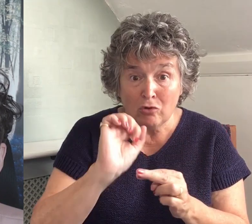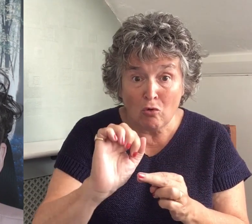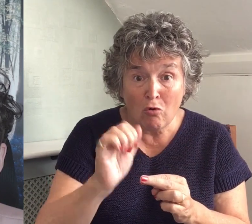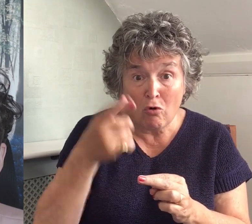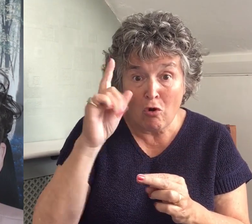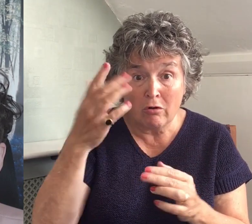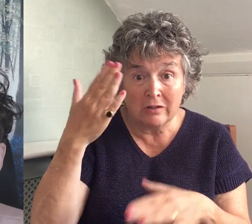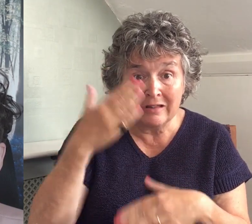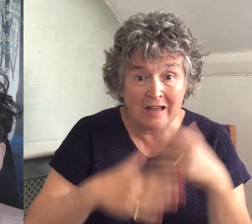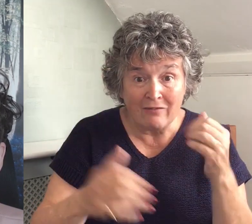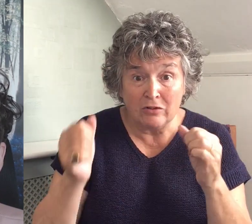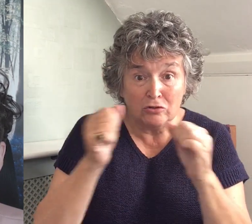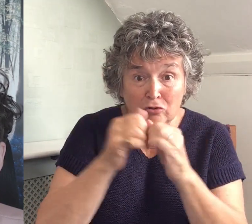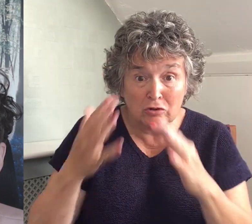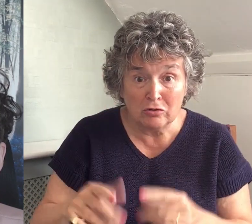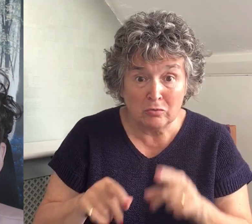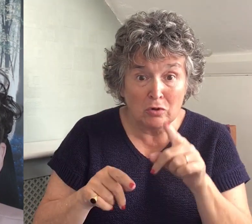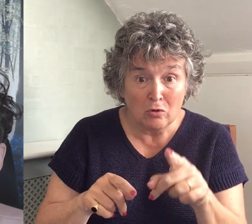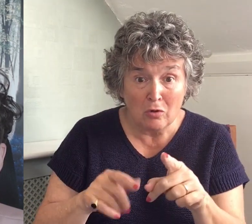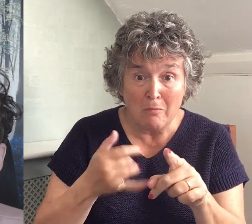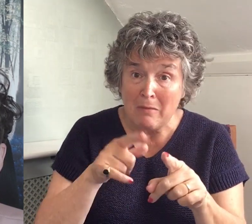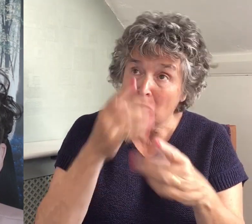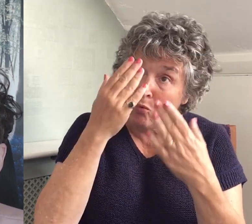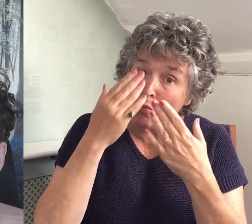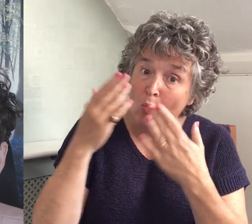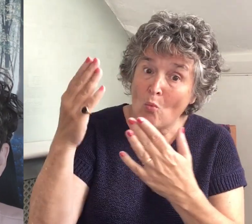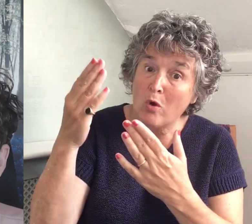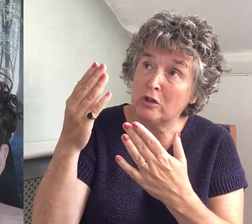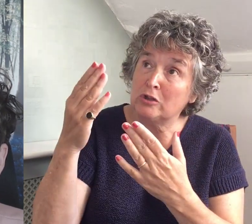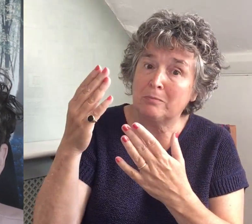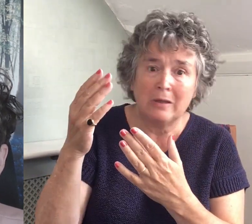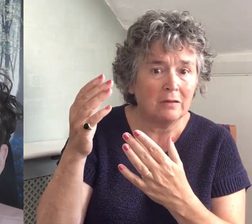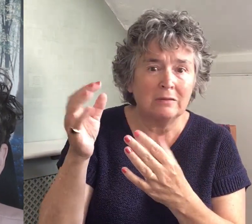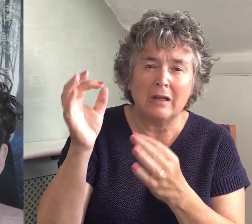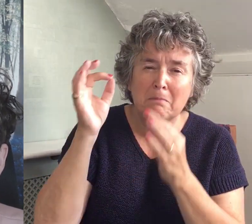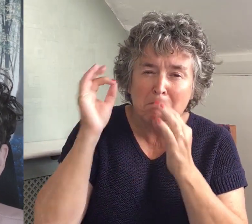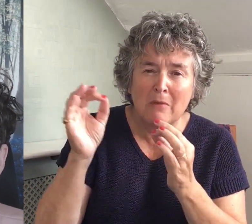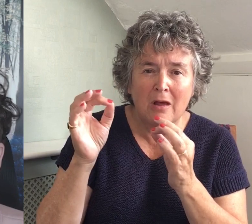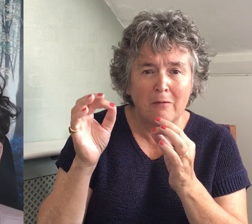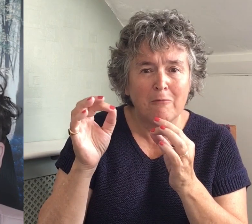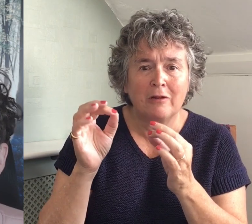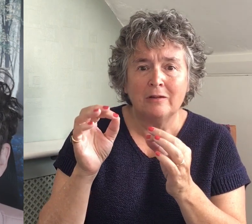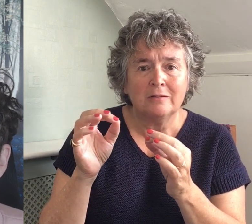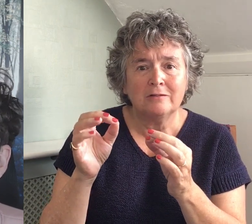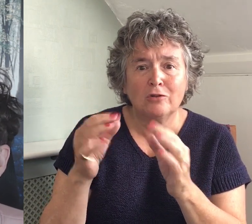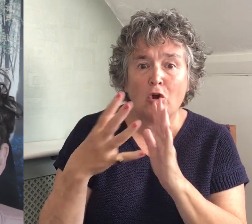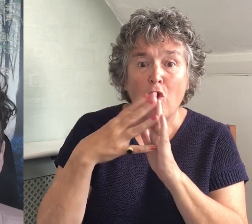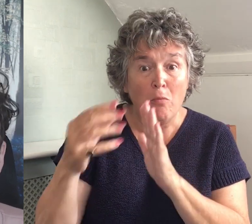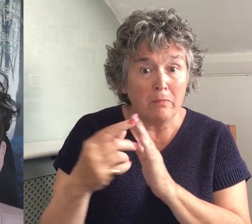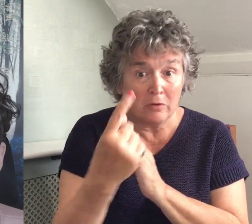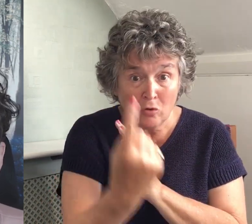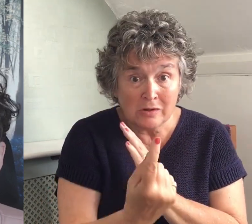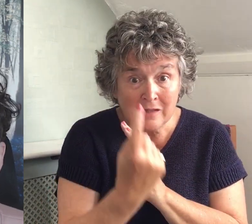just be worshipping an idealised version of yourself. We want this series to link to home groups,